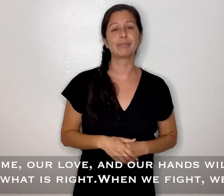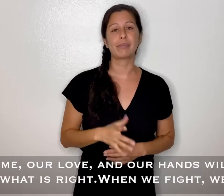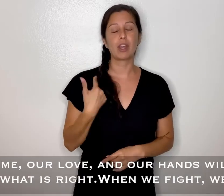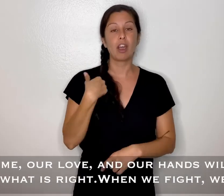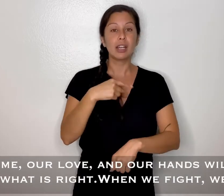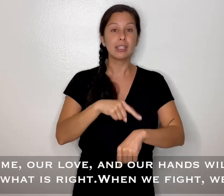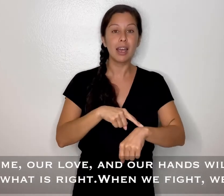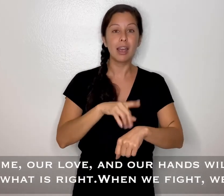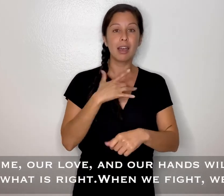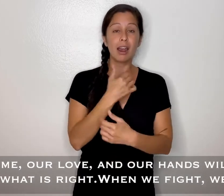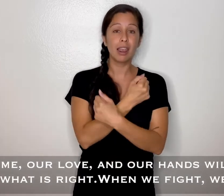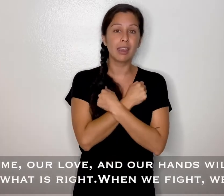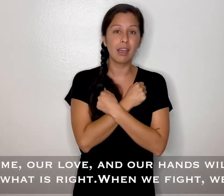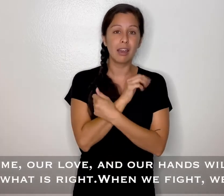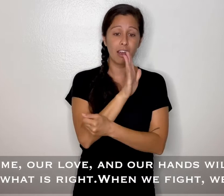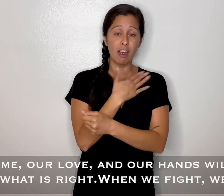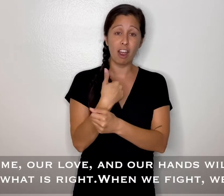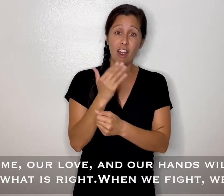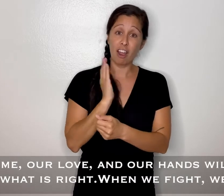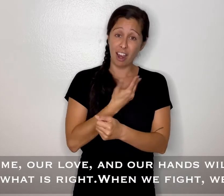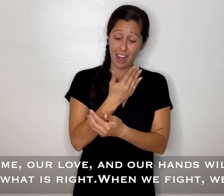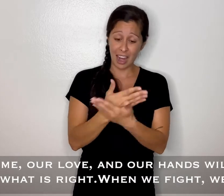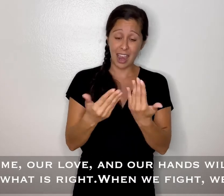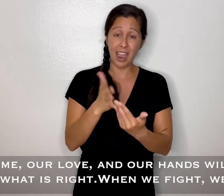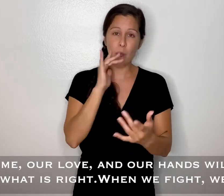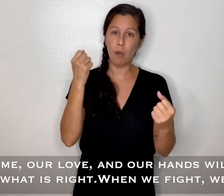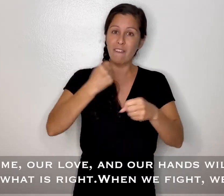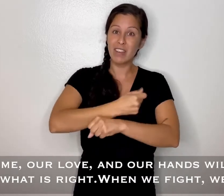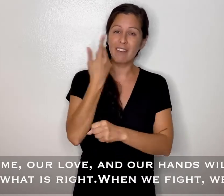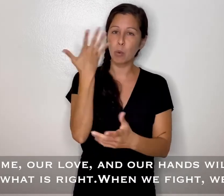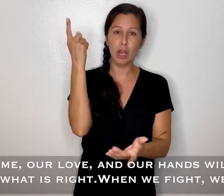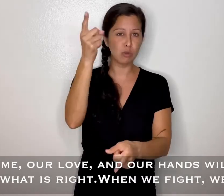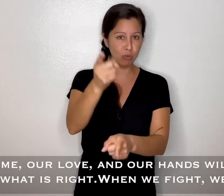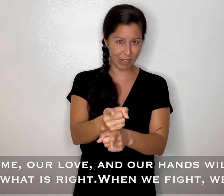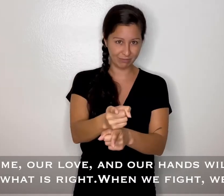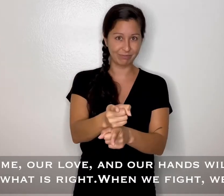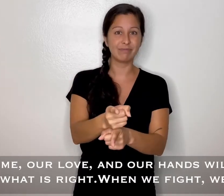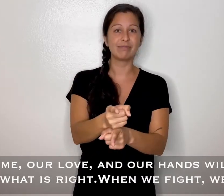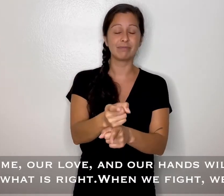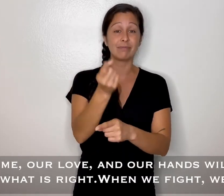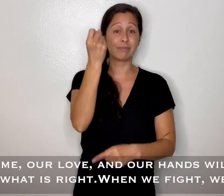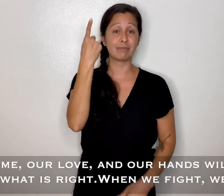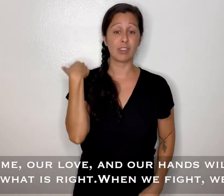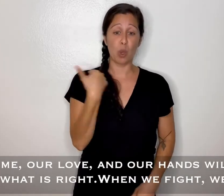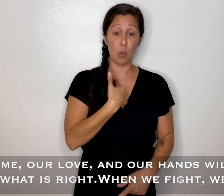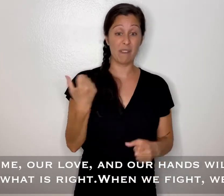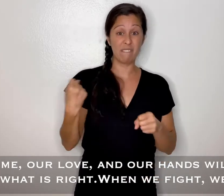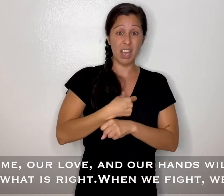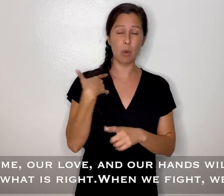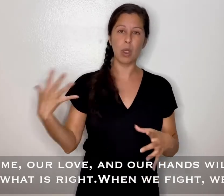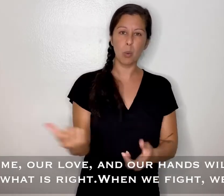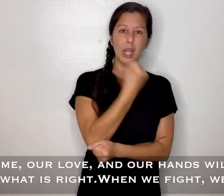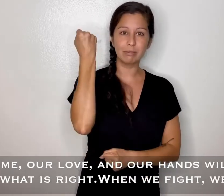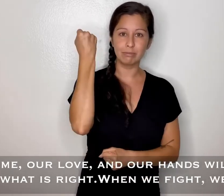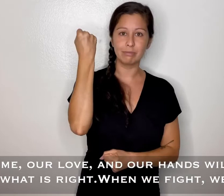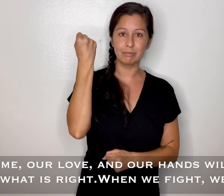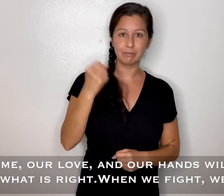revolution. Our time, our love, and our hands will fight for what is right. And when we fight,